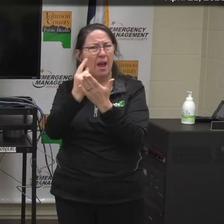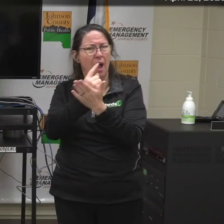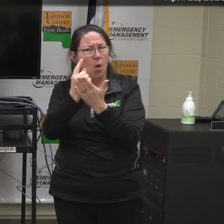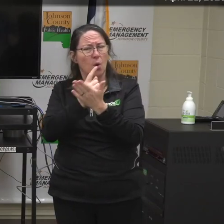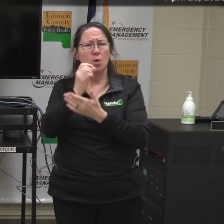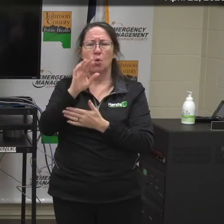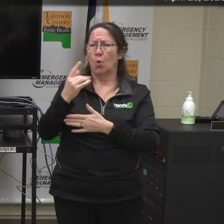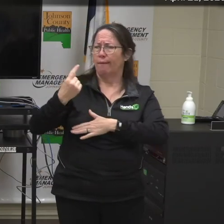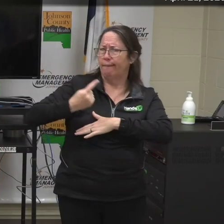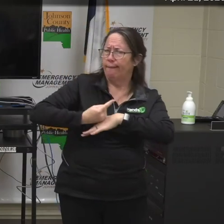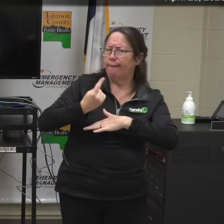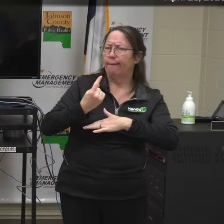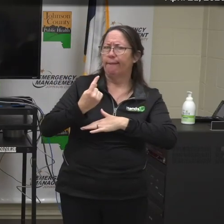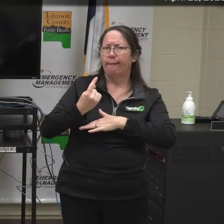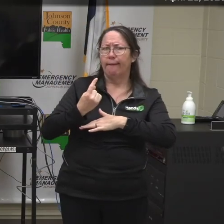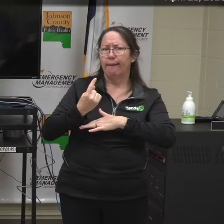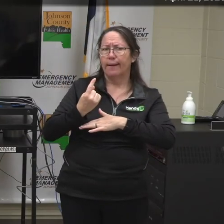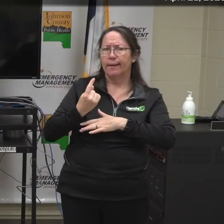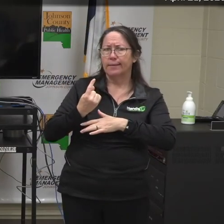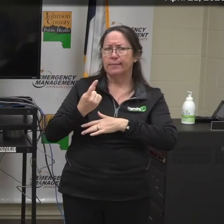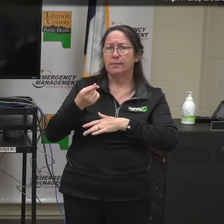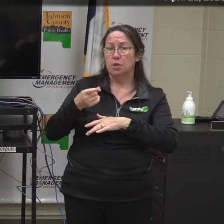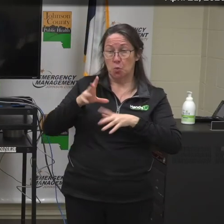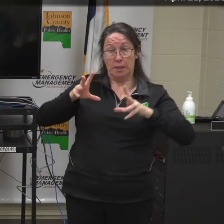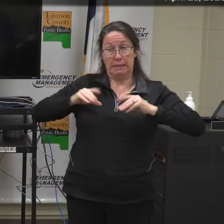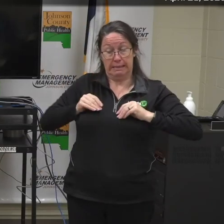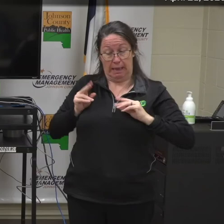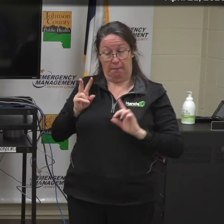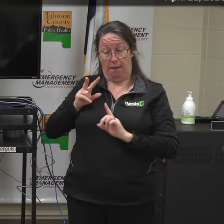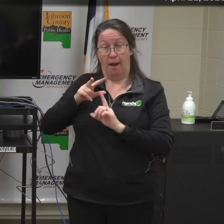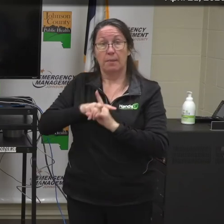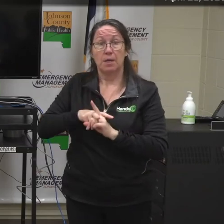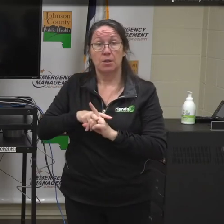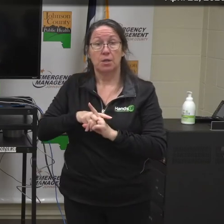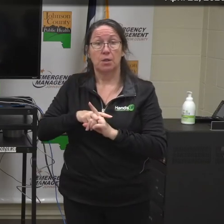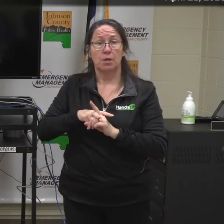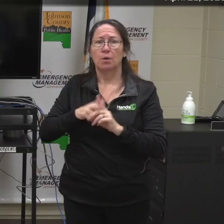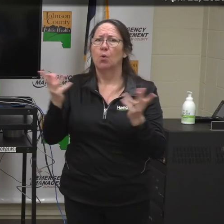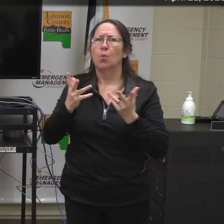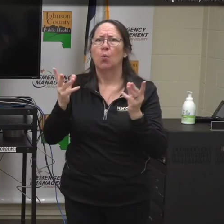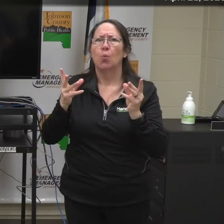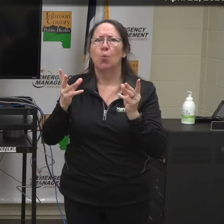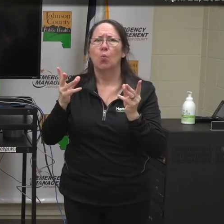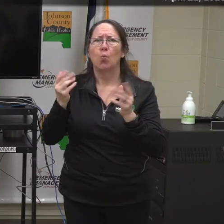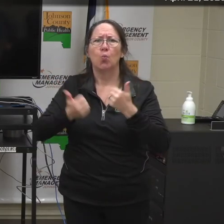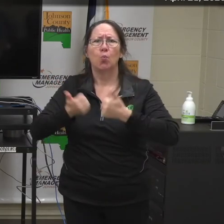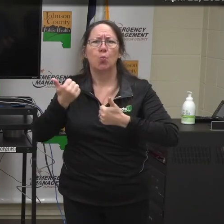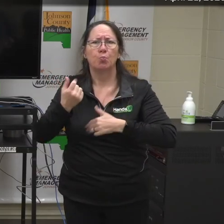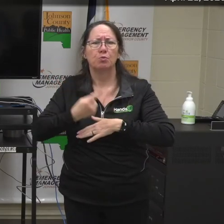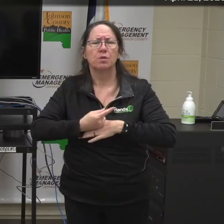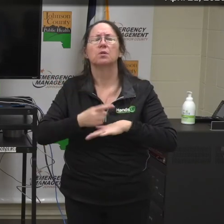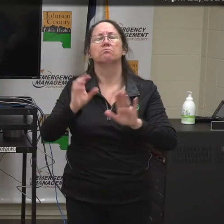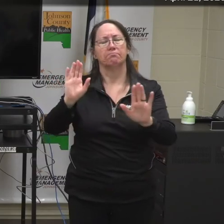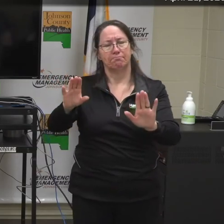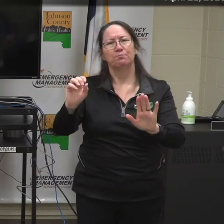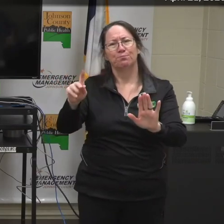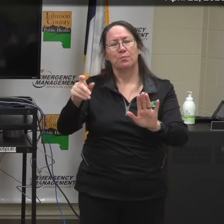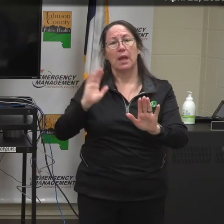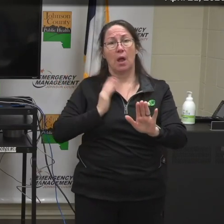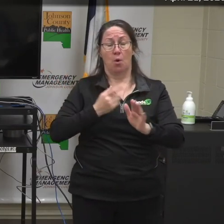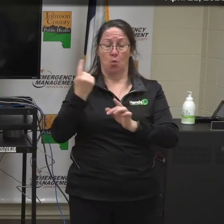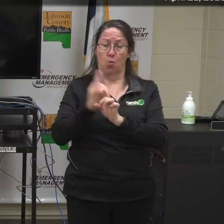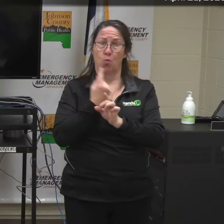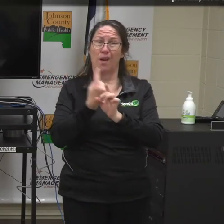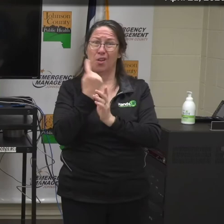or days that days of the week that you're accepting those applications? And if so, could you give a little information on that? you bet. So our